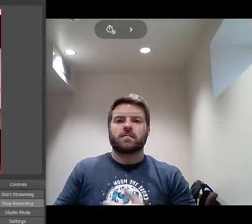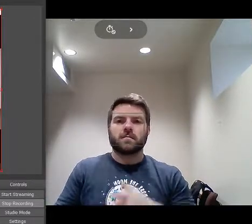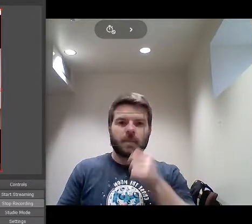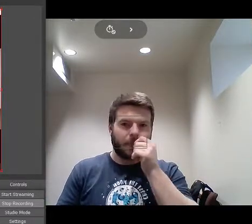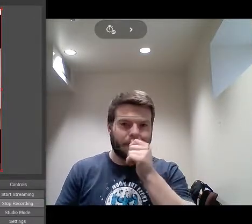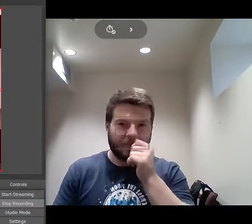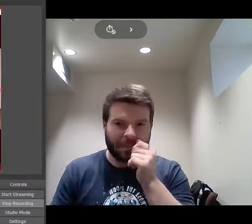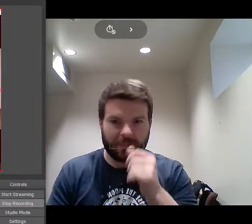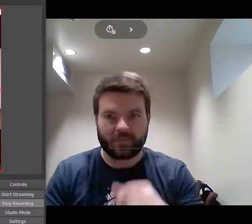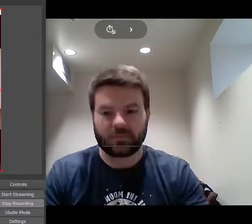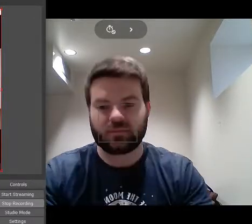Oh, wait.